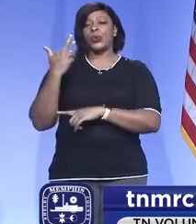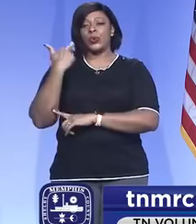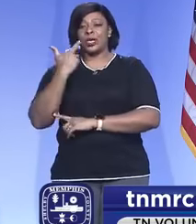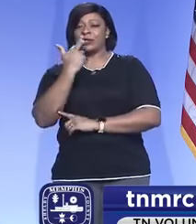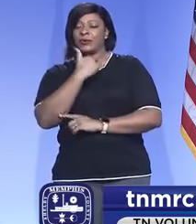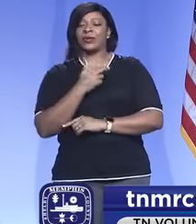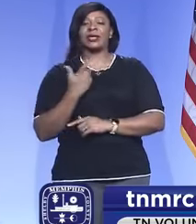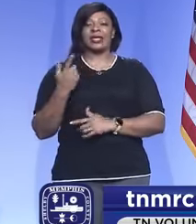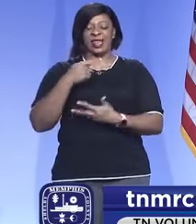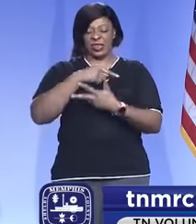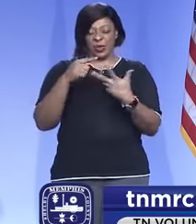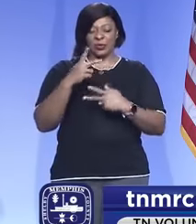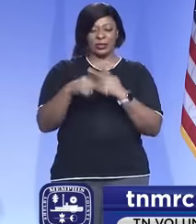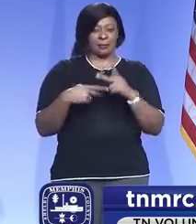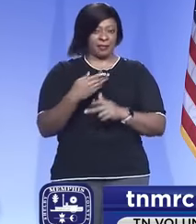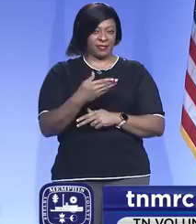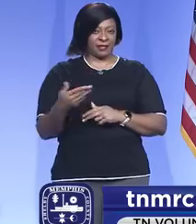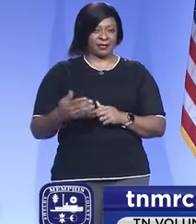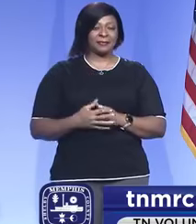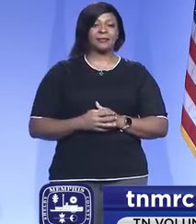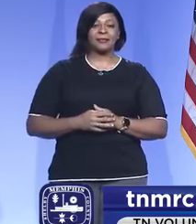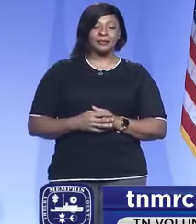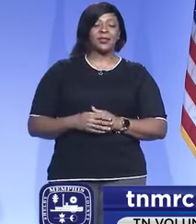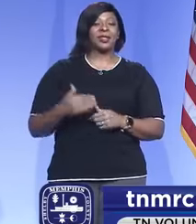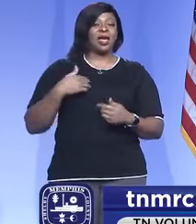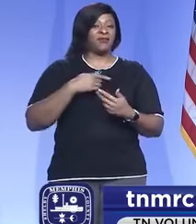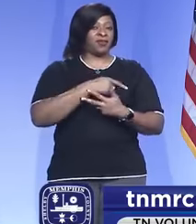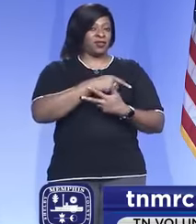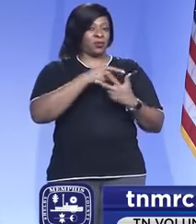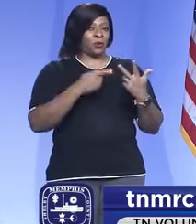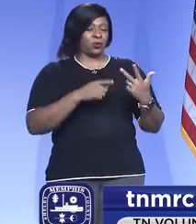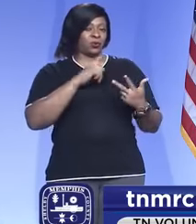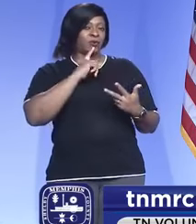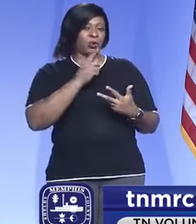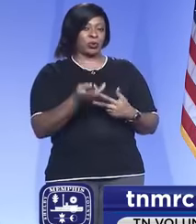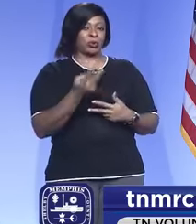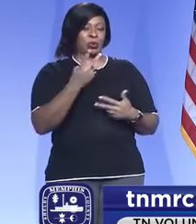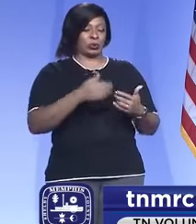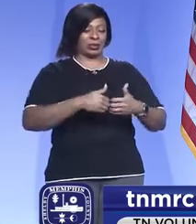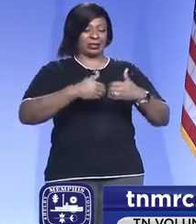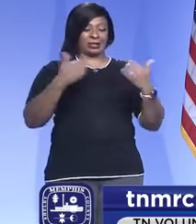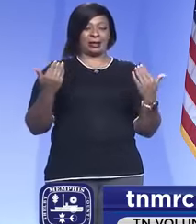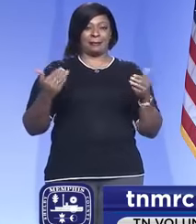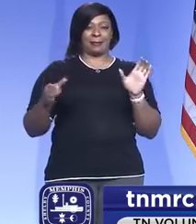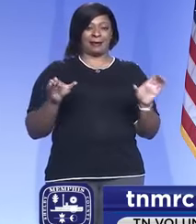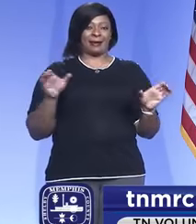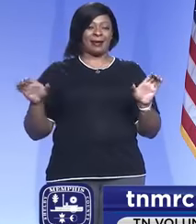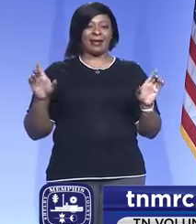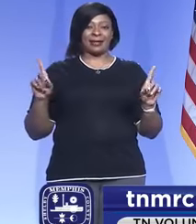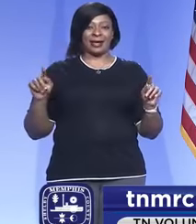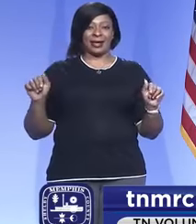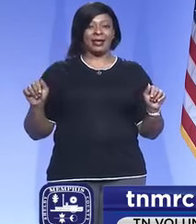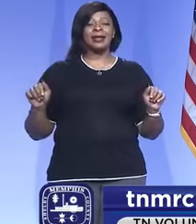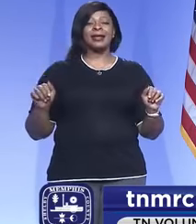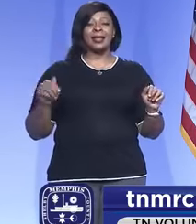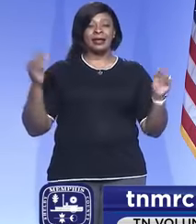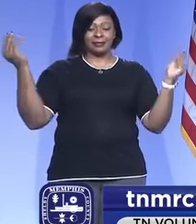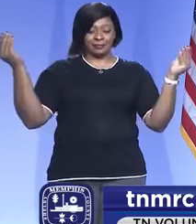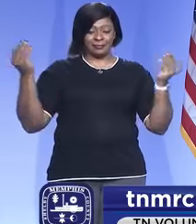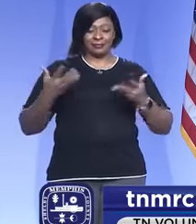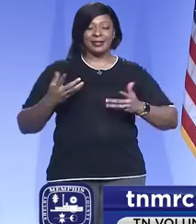going to restaurants, and those types of things. So you have those, those are two separate sets of data, and they both inform